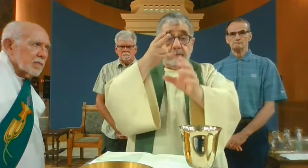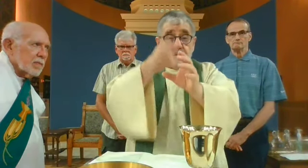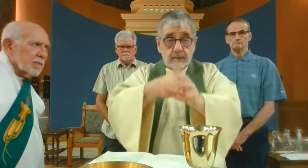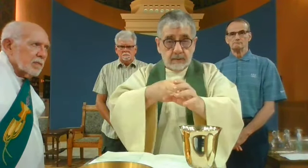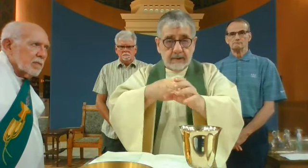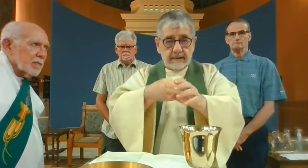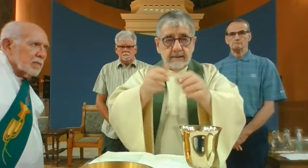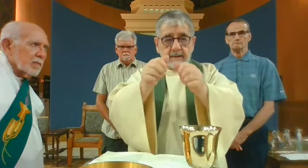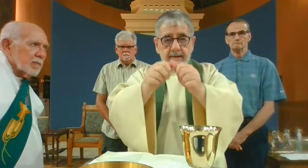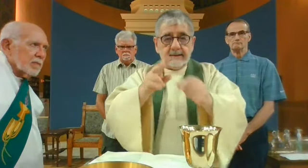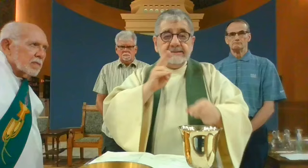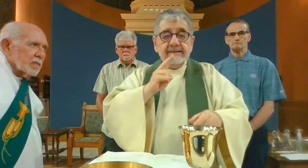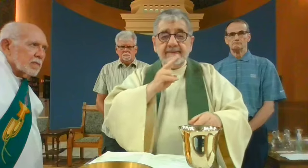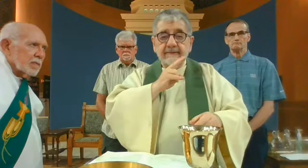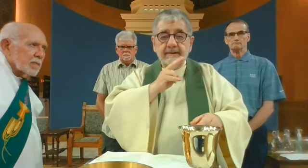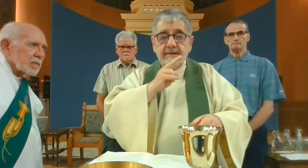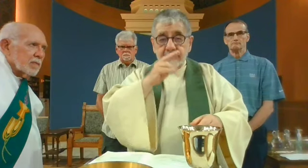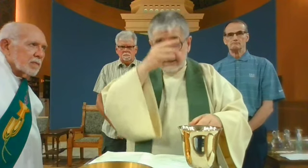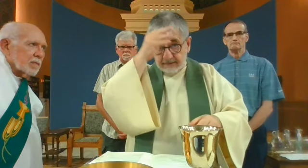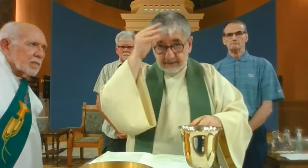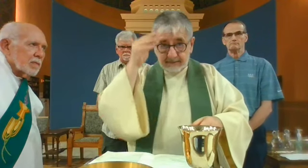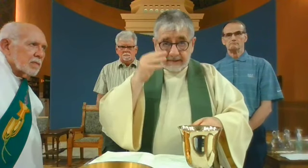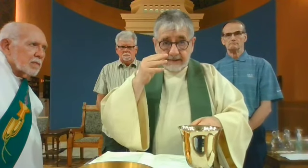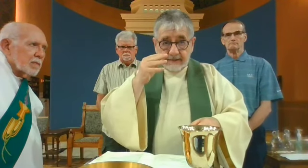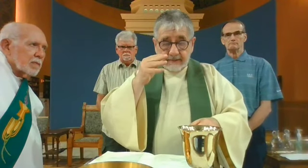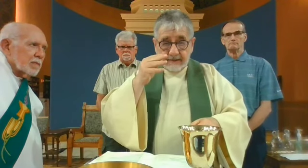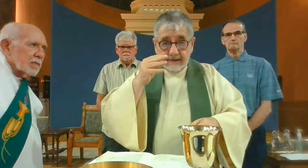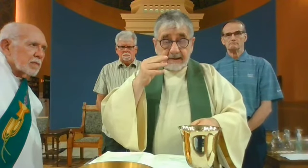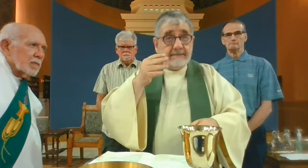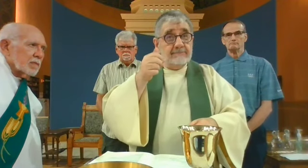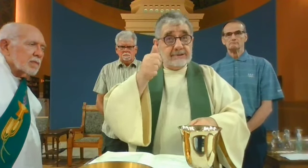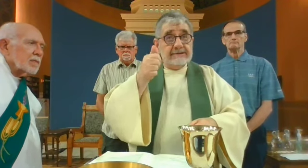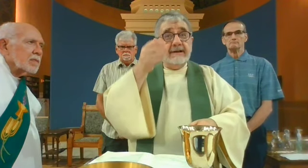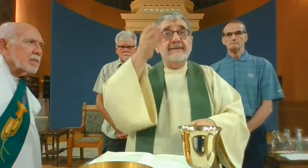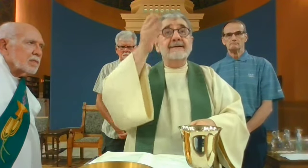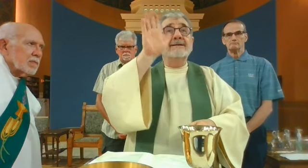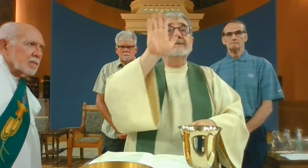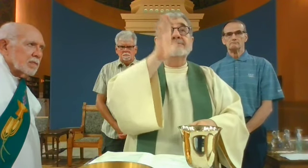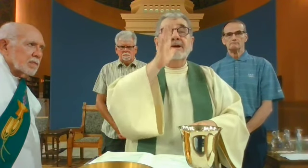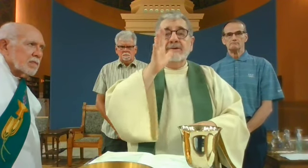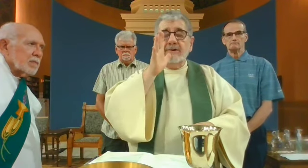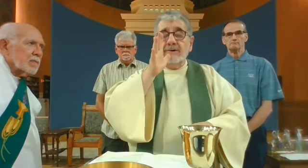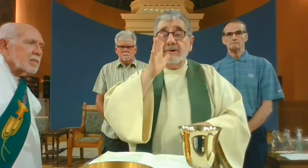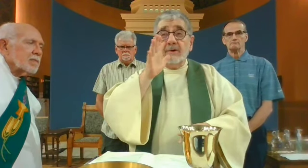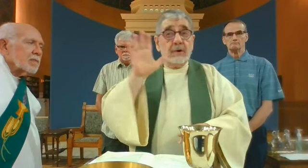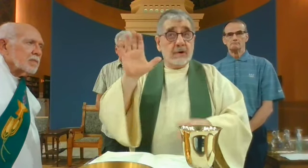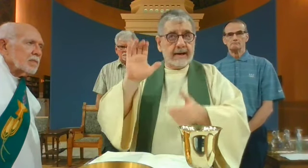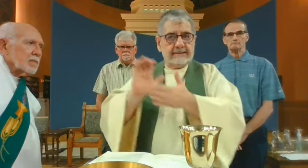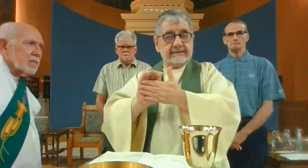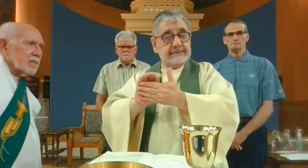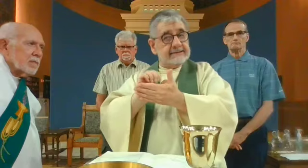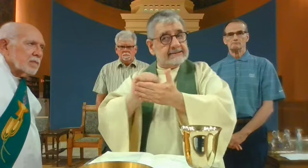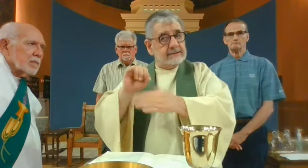Have mercy on us all, we pray, together with the blessed Virgin Mary, the Mother of God,